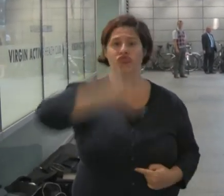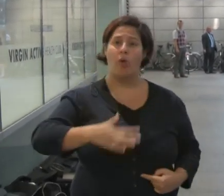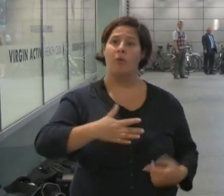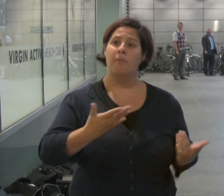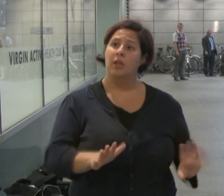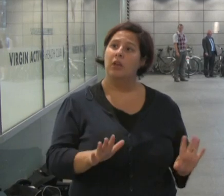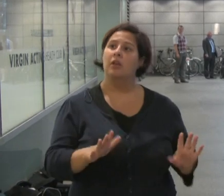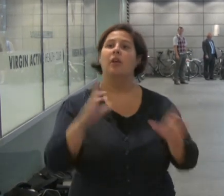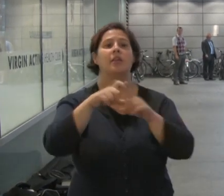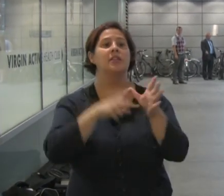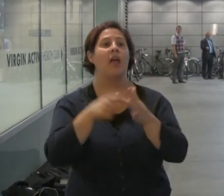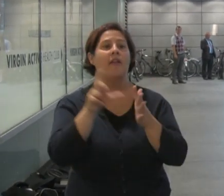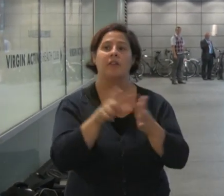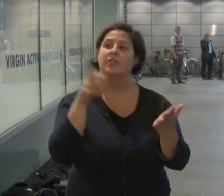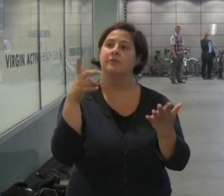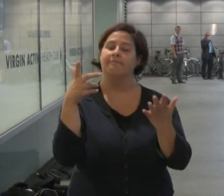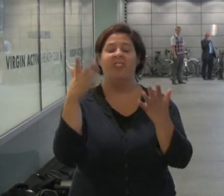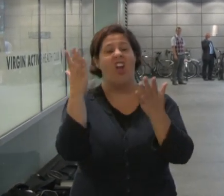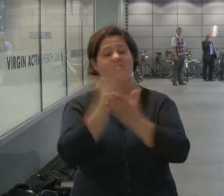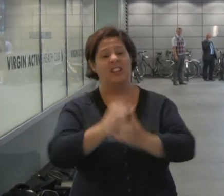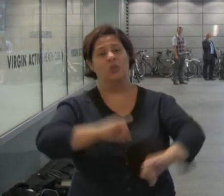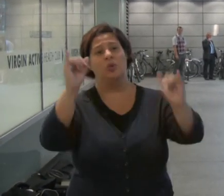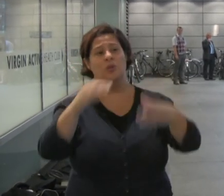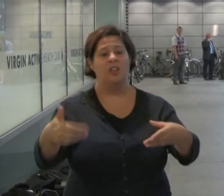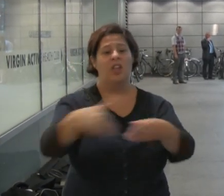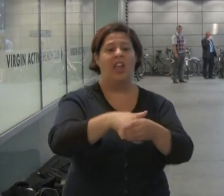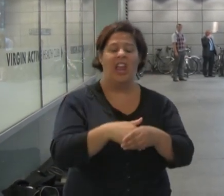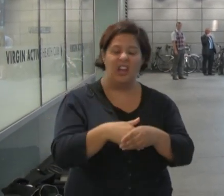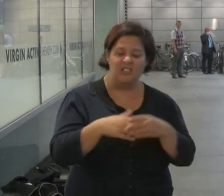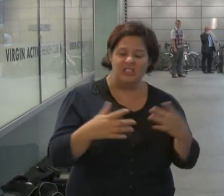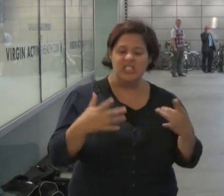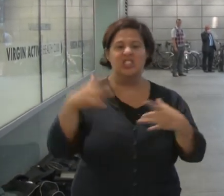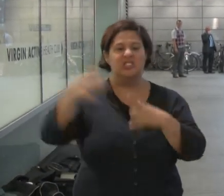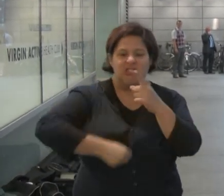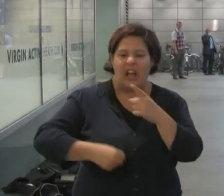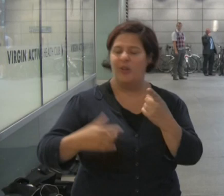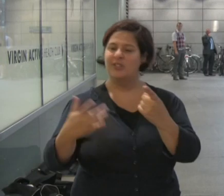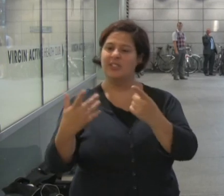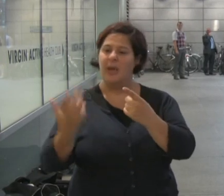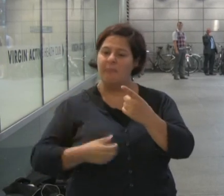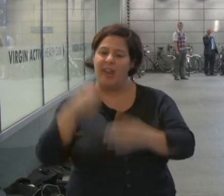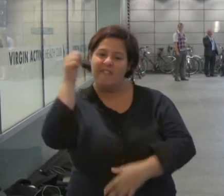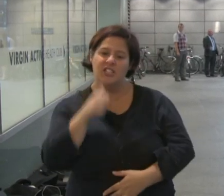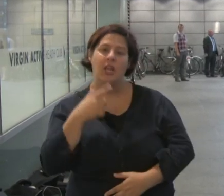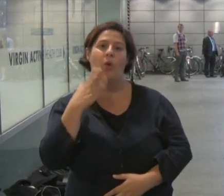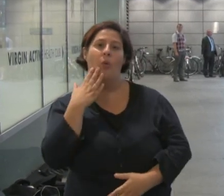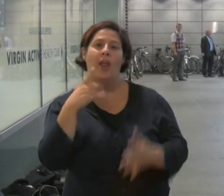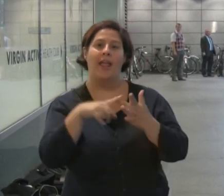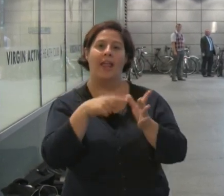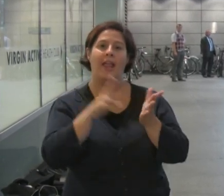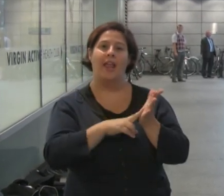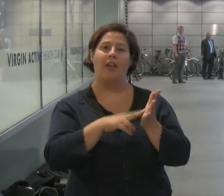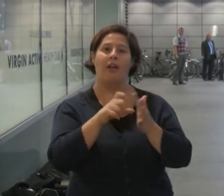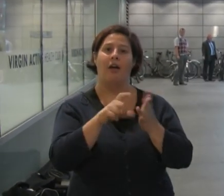David was greatly affected by being lumped in with the doors, scroungers and benefit cheats when he and Duncan Smith ordered a crackdown on